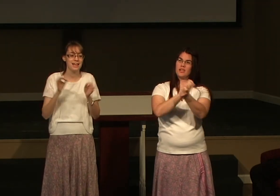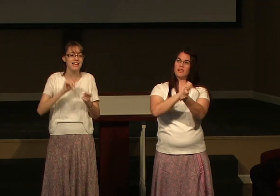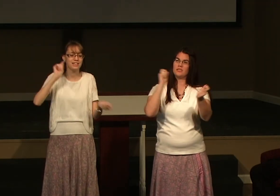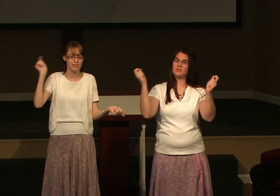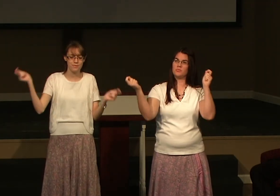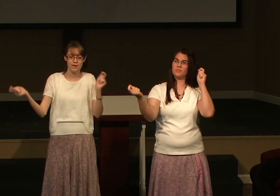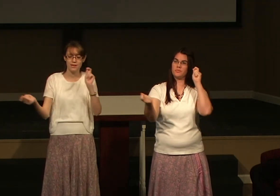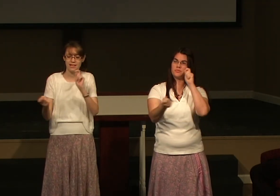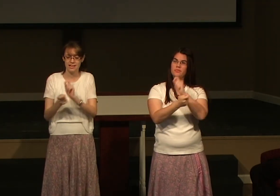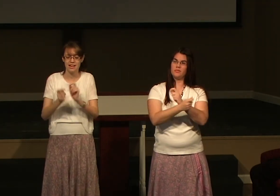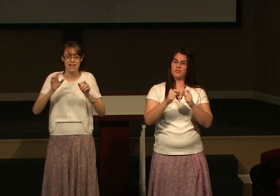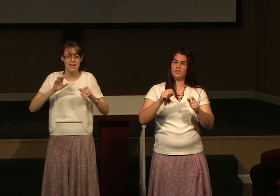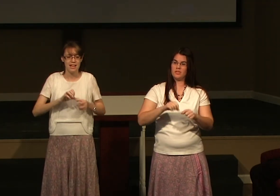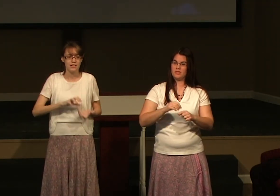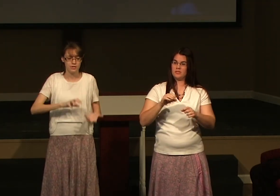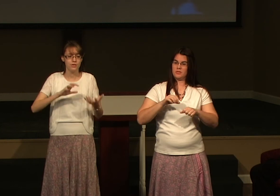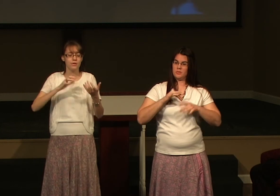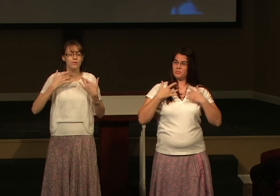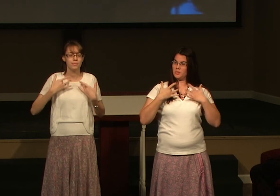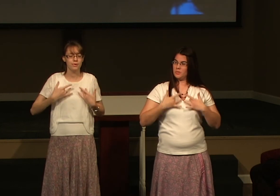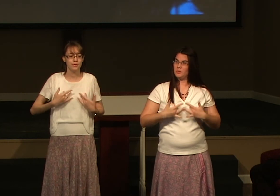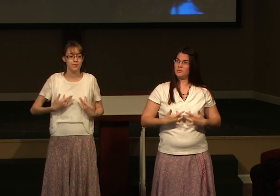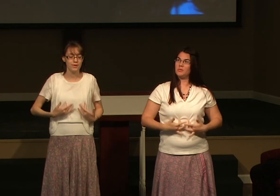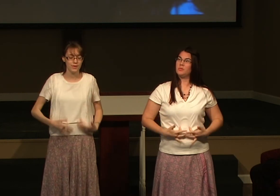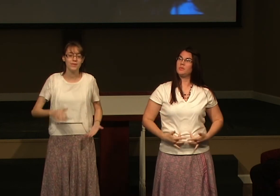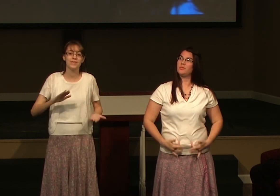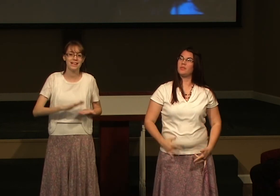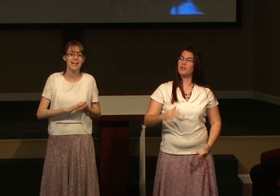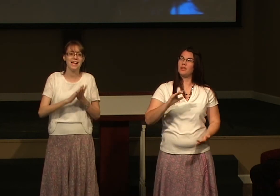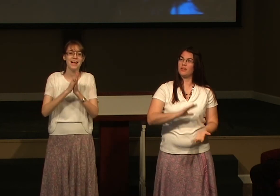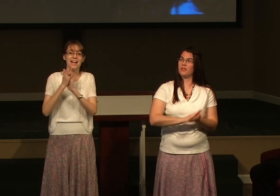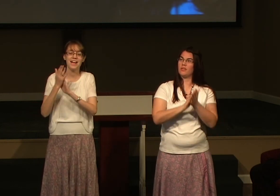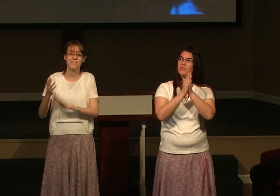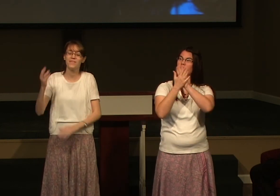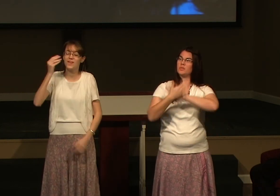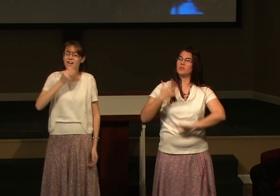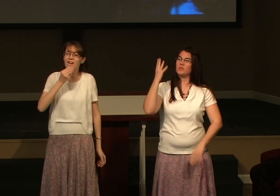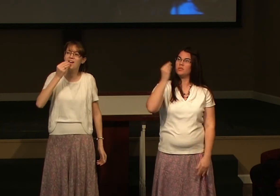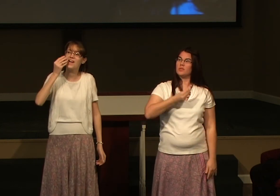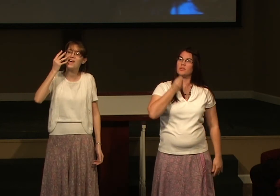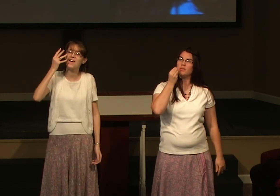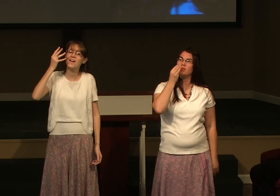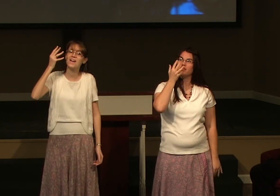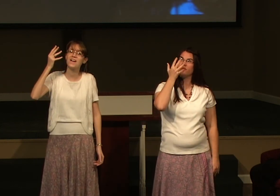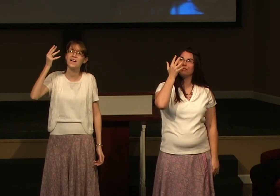we change broken into beautiful.